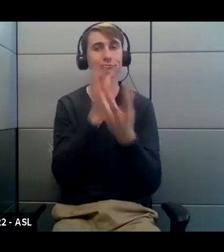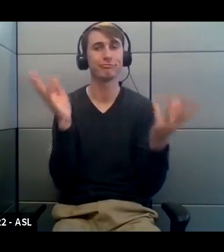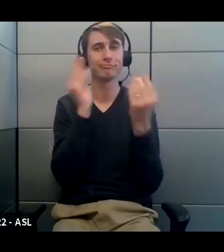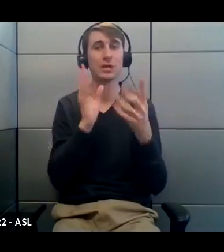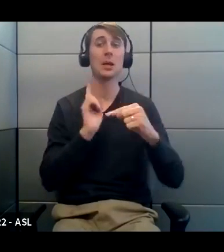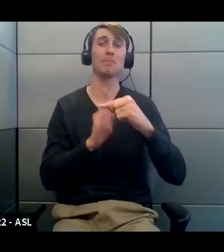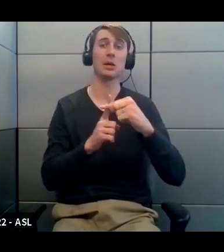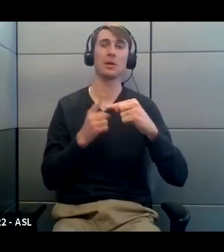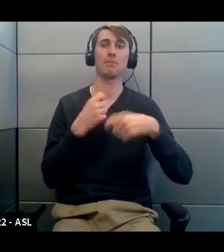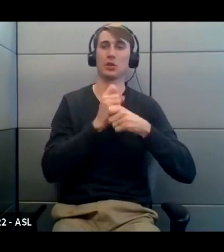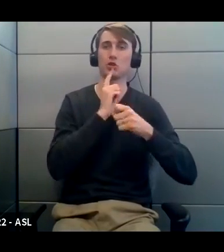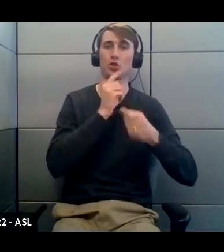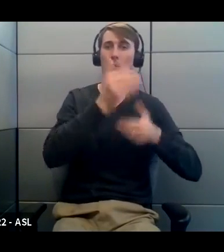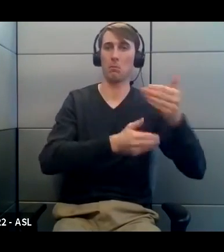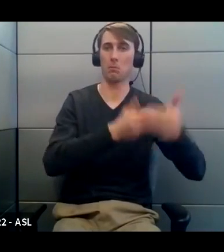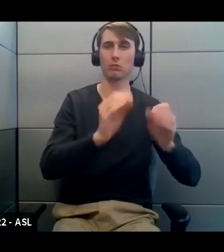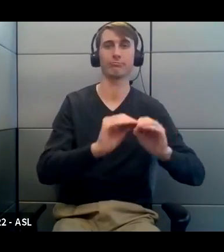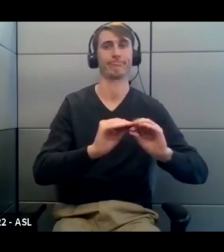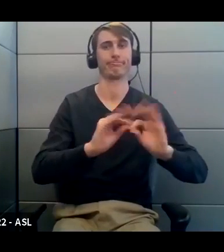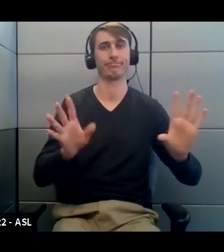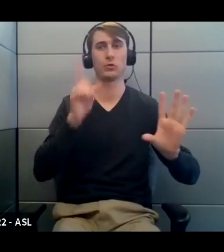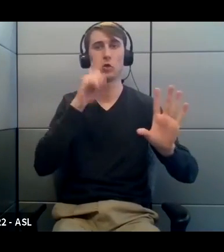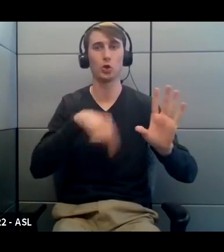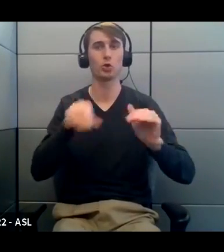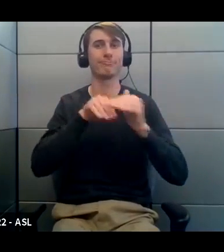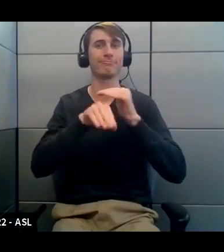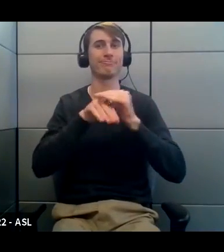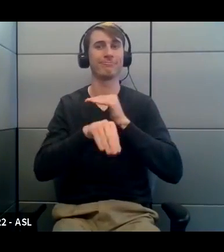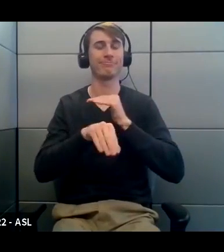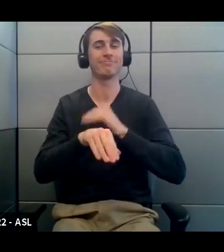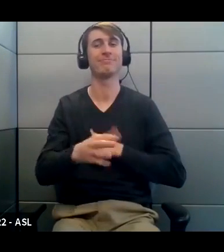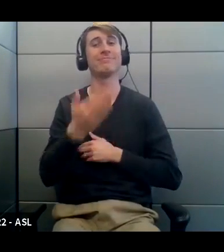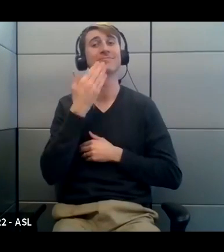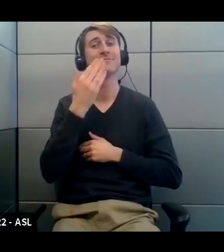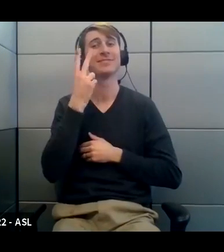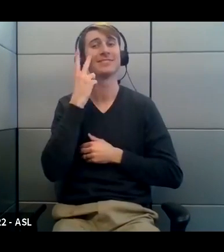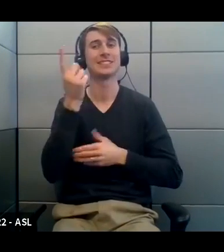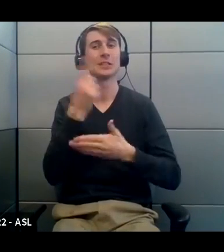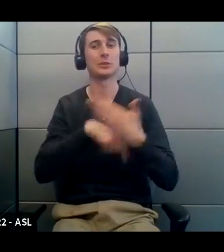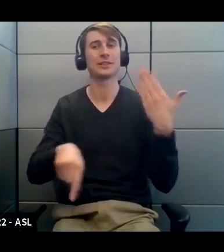to make it easier for folks to access that. All right. We'll see you next week.